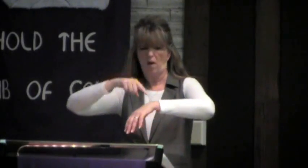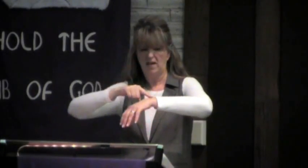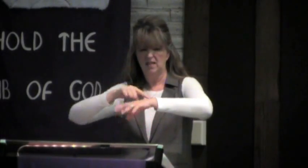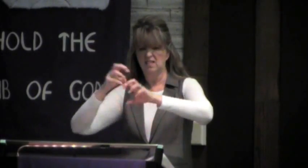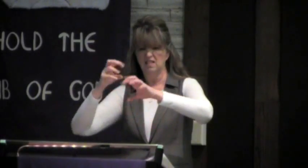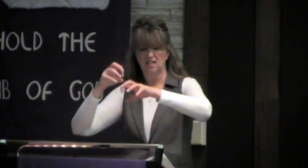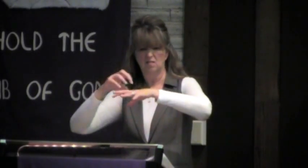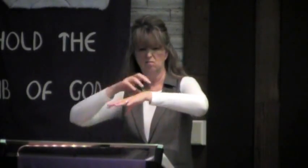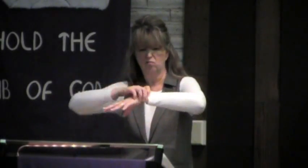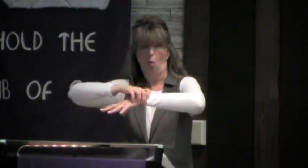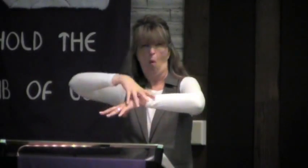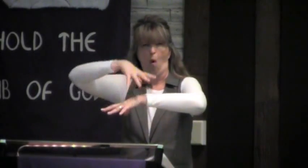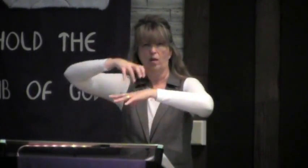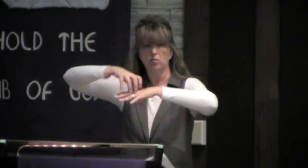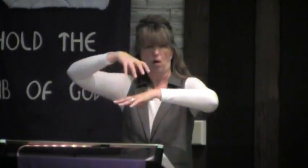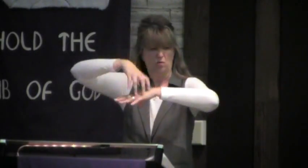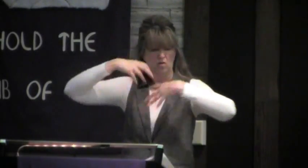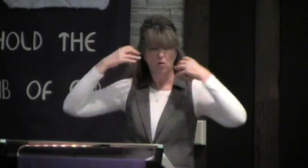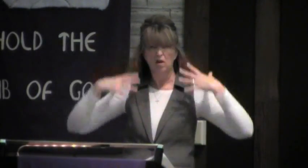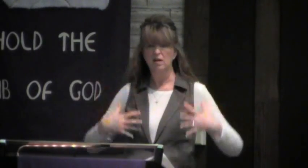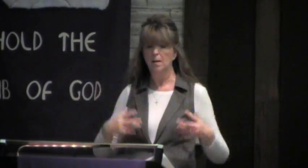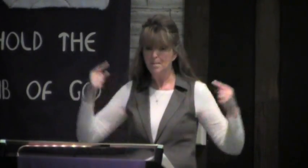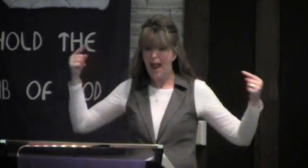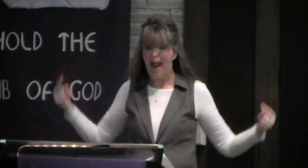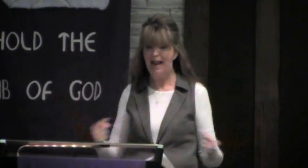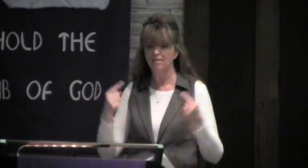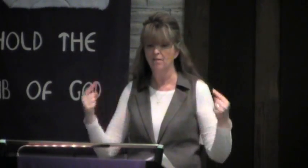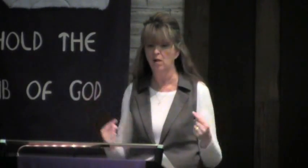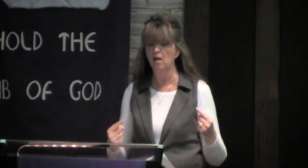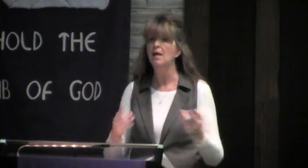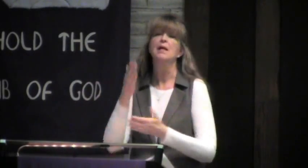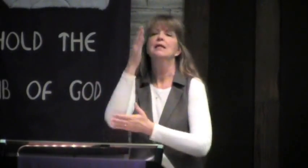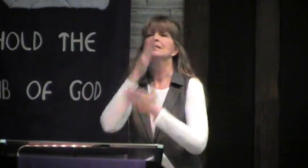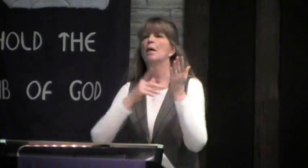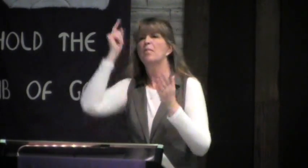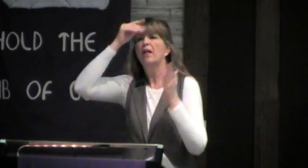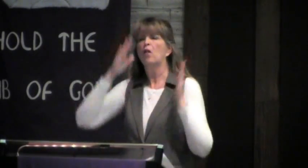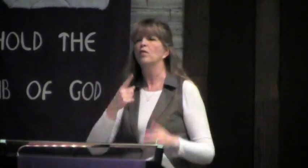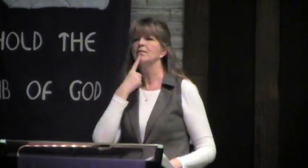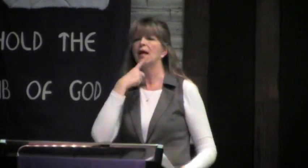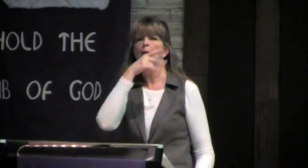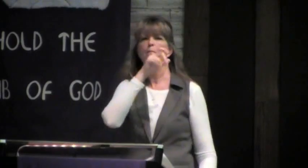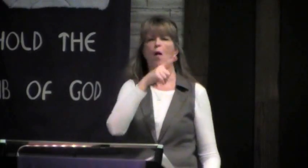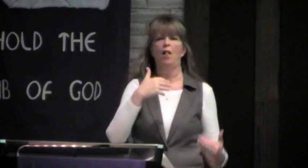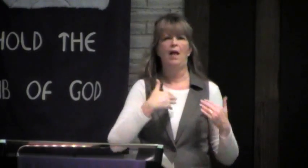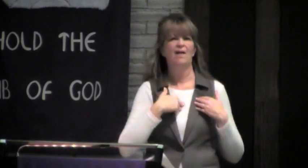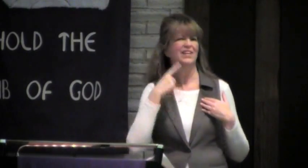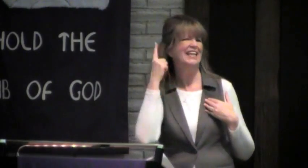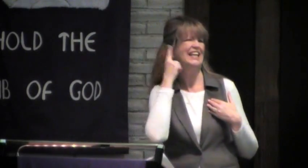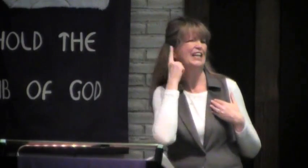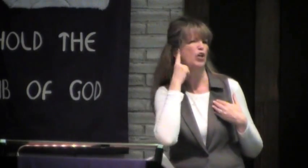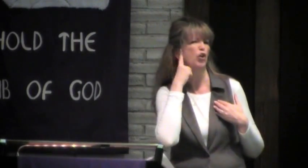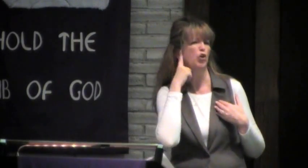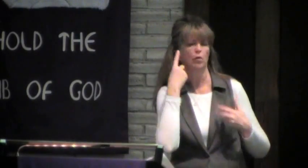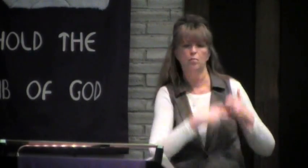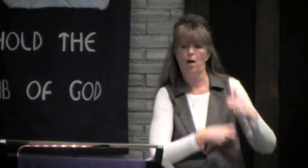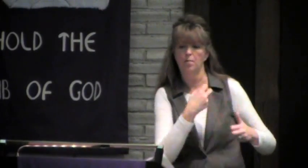arthritis. He might have had swelling in his appendages or all over his body, and it would have been painful. And some folks think that Paul